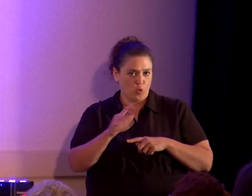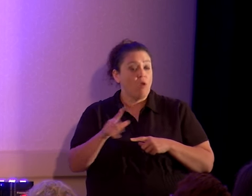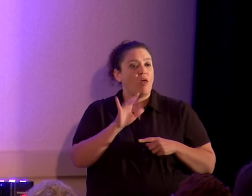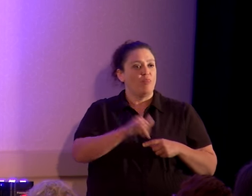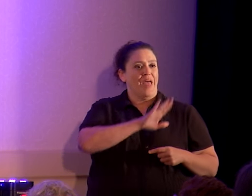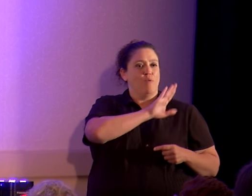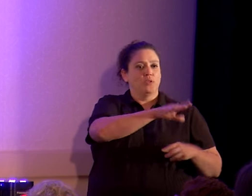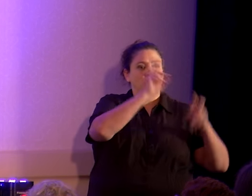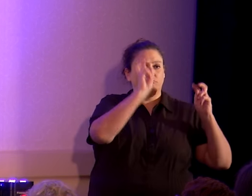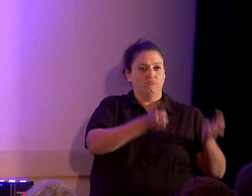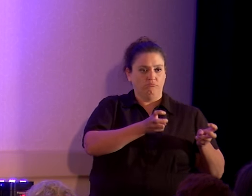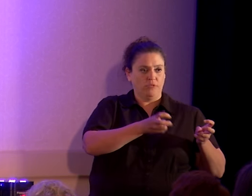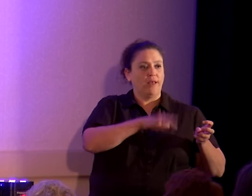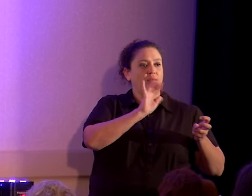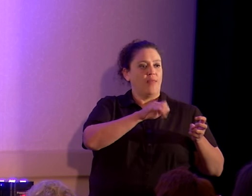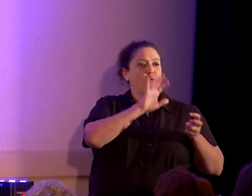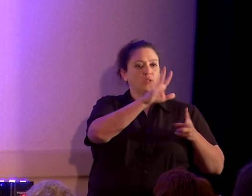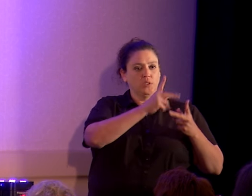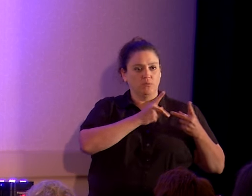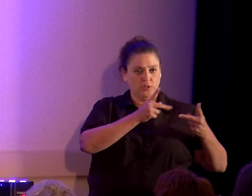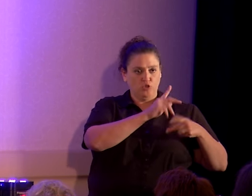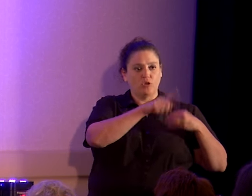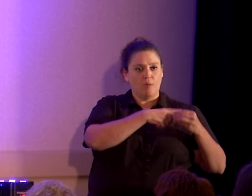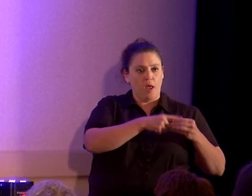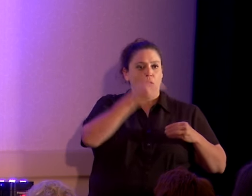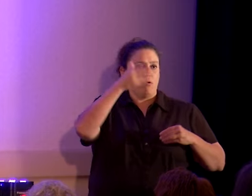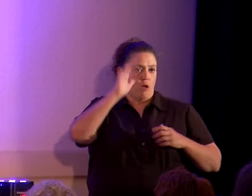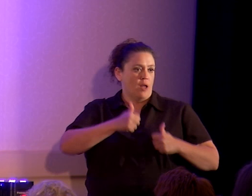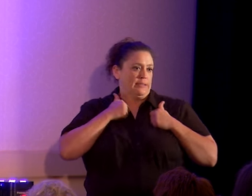his debate for, God exists.